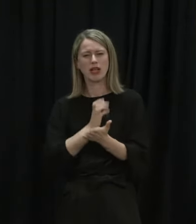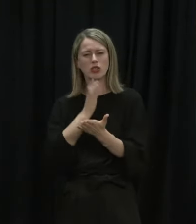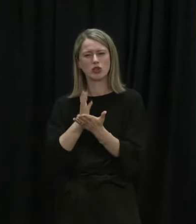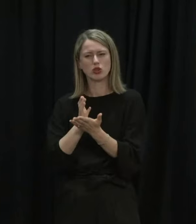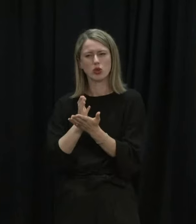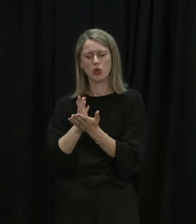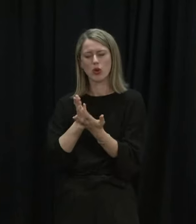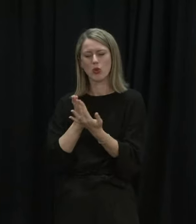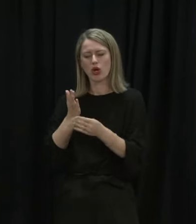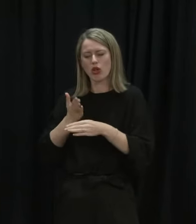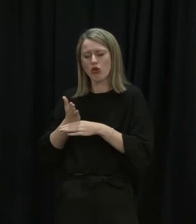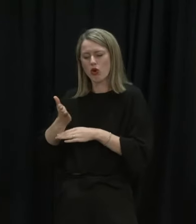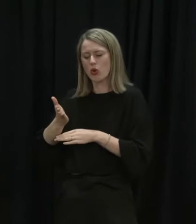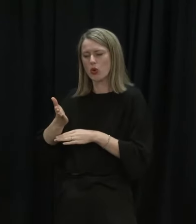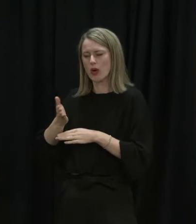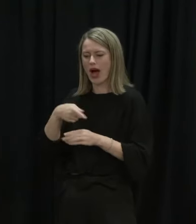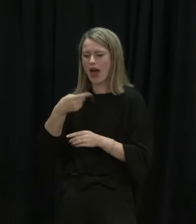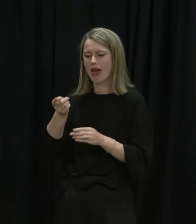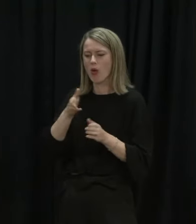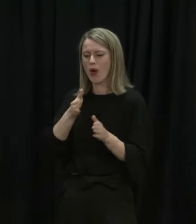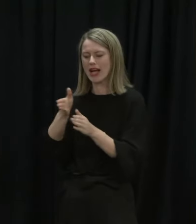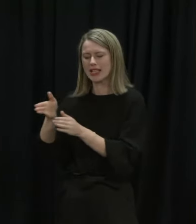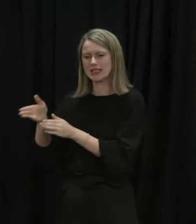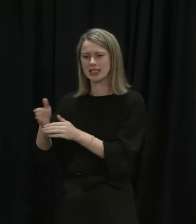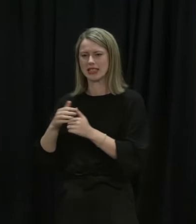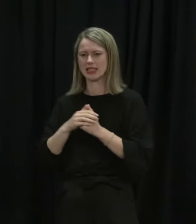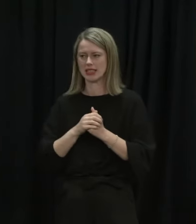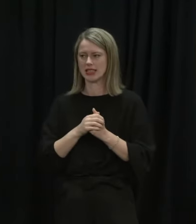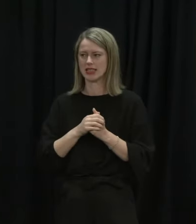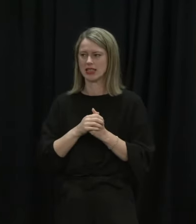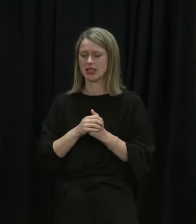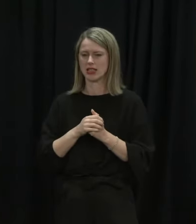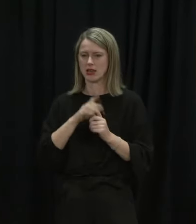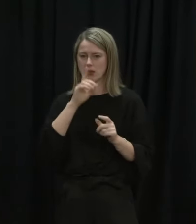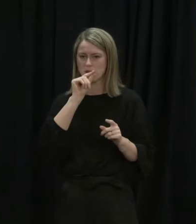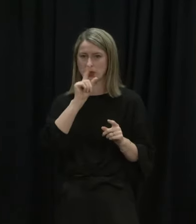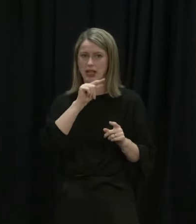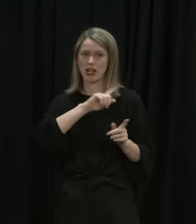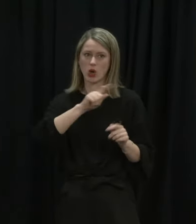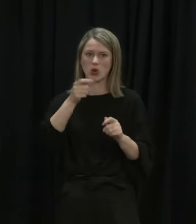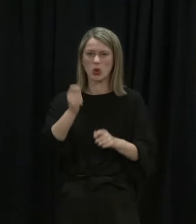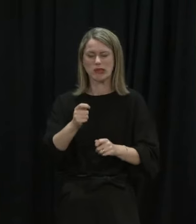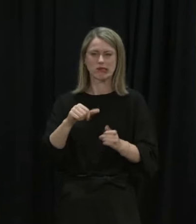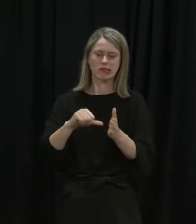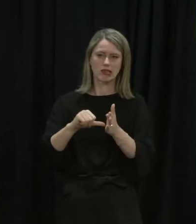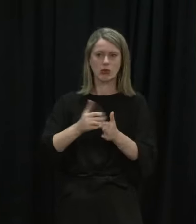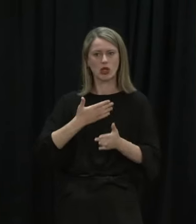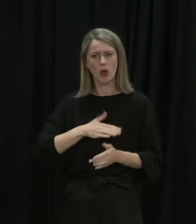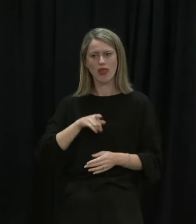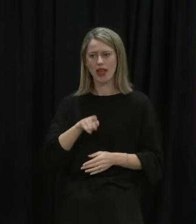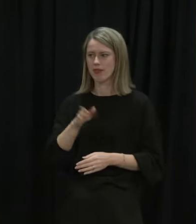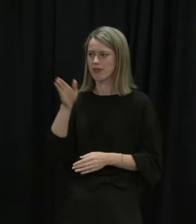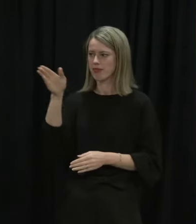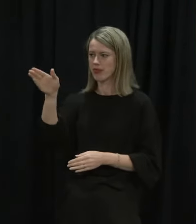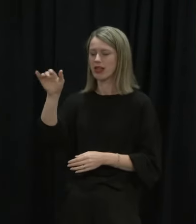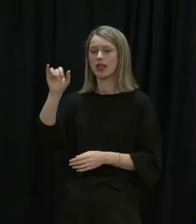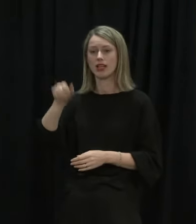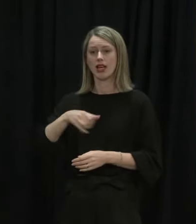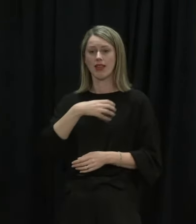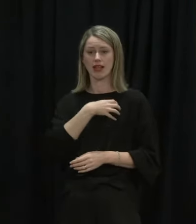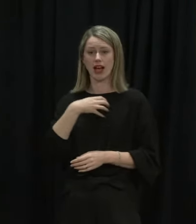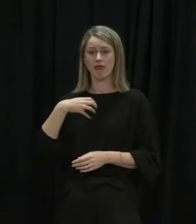we work through so we don't put ourselves in the position that Henry just mentioned of being in court. The government is potentially